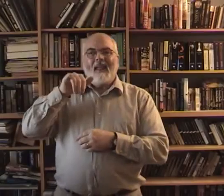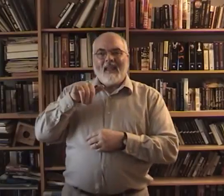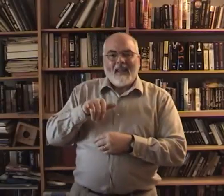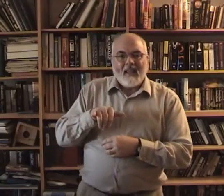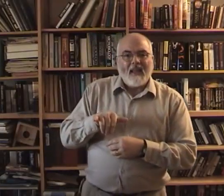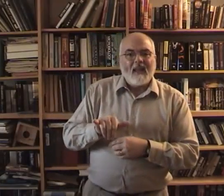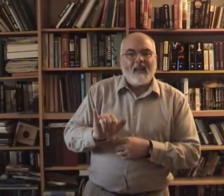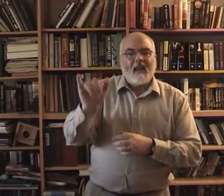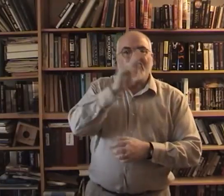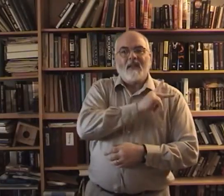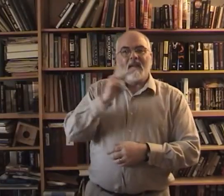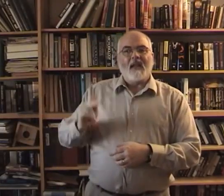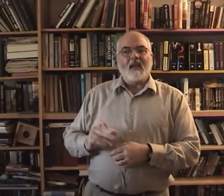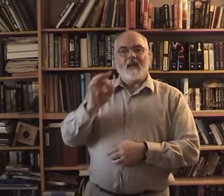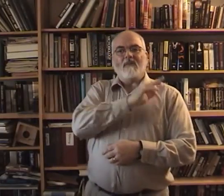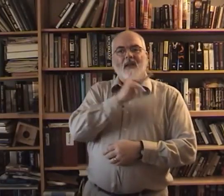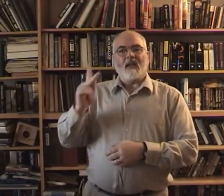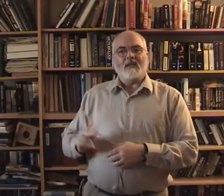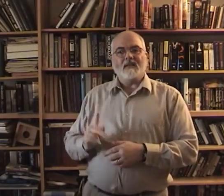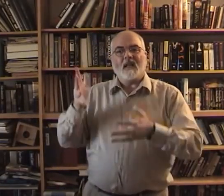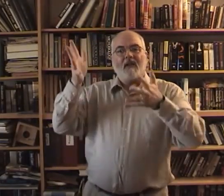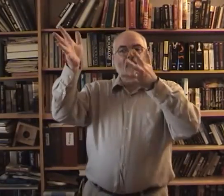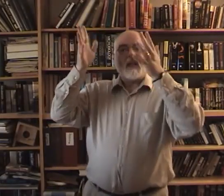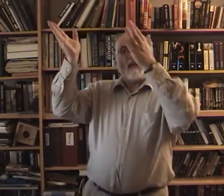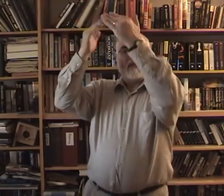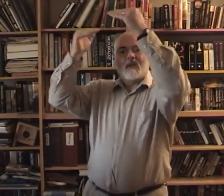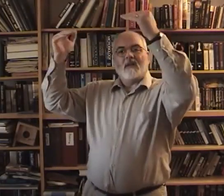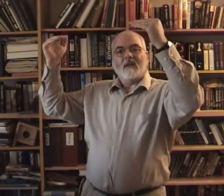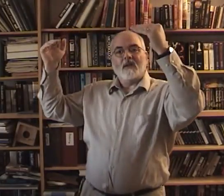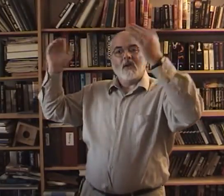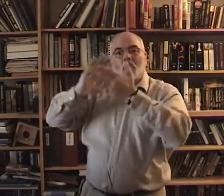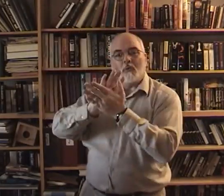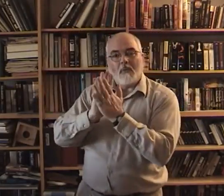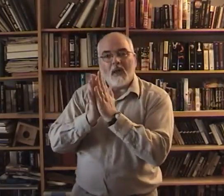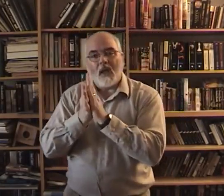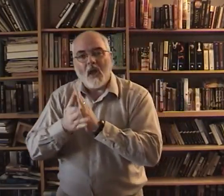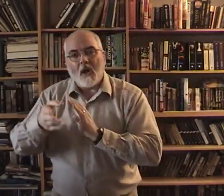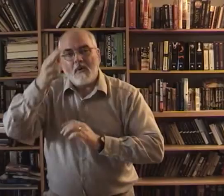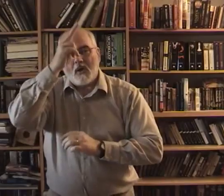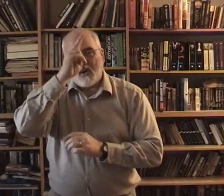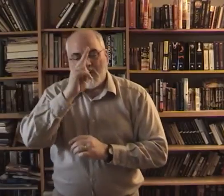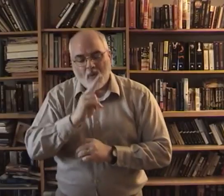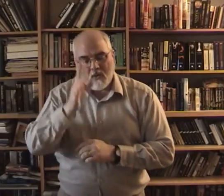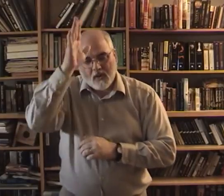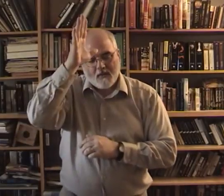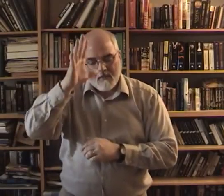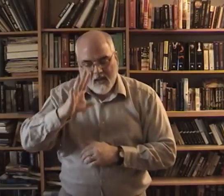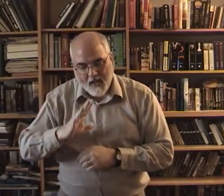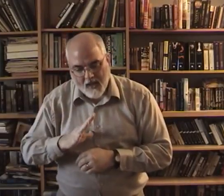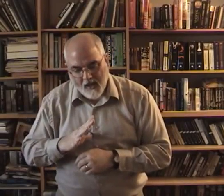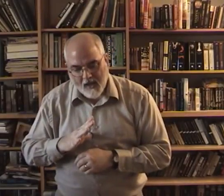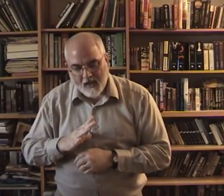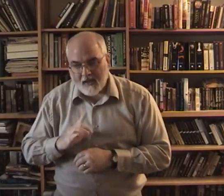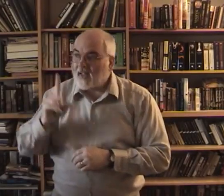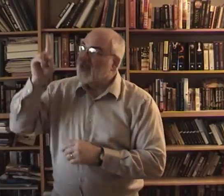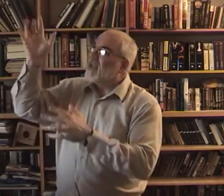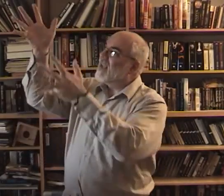he had the king of kings left heaven to become a lowly man he